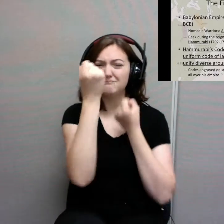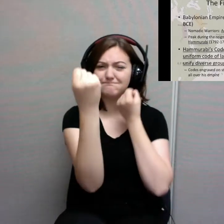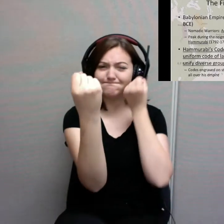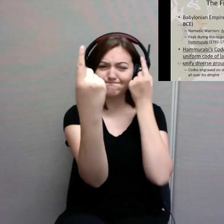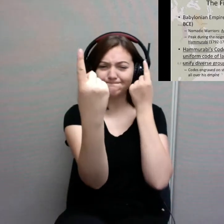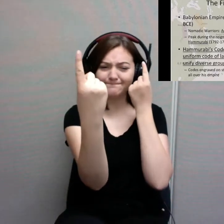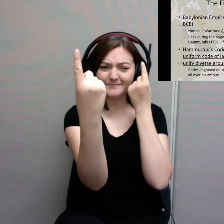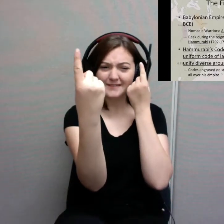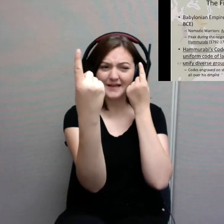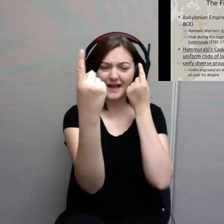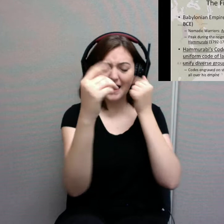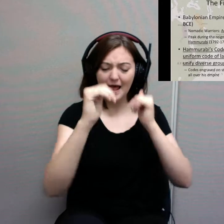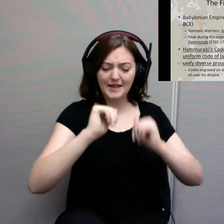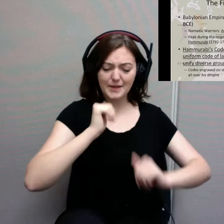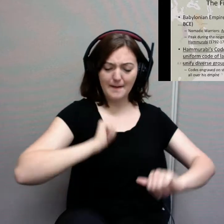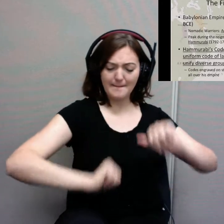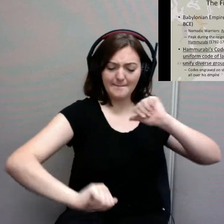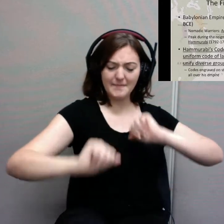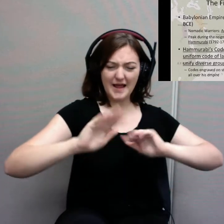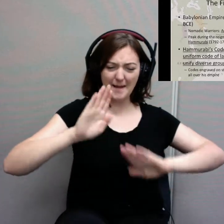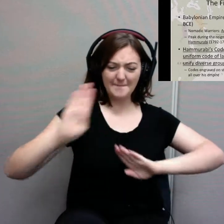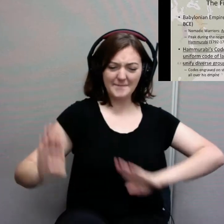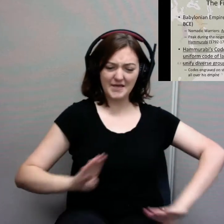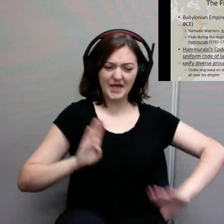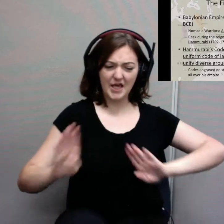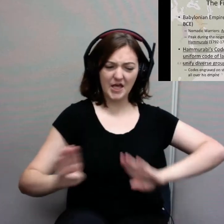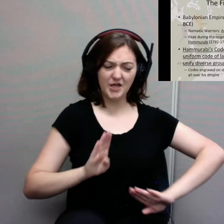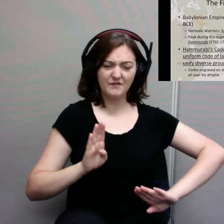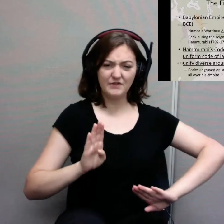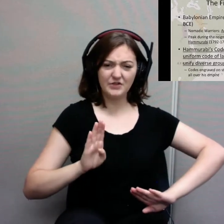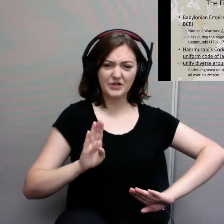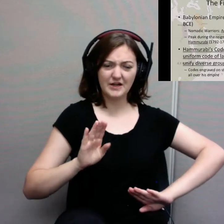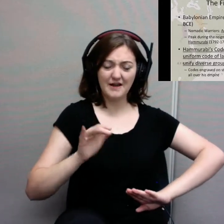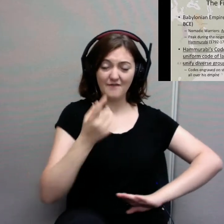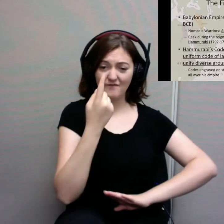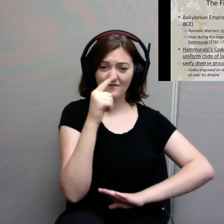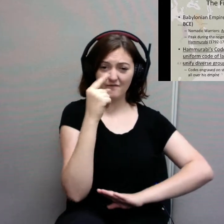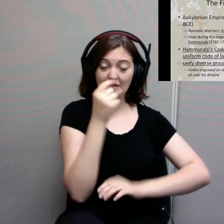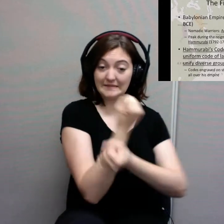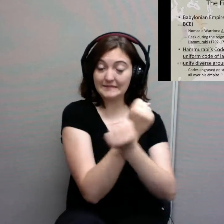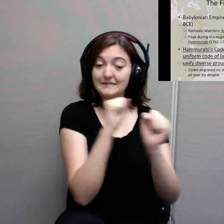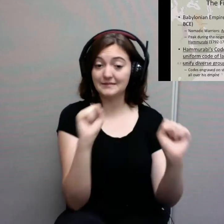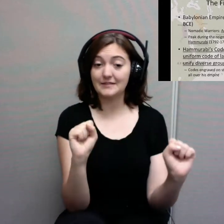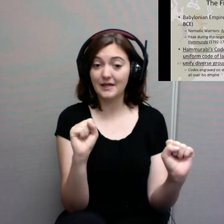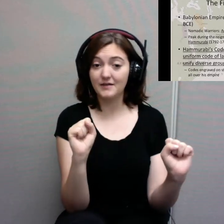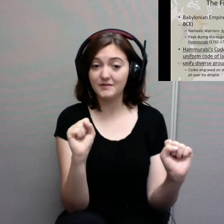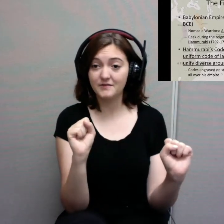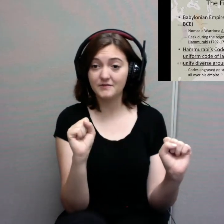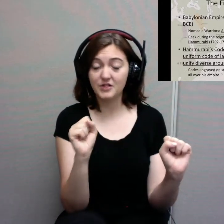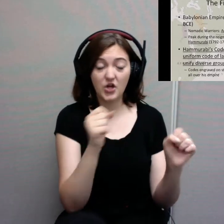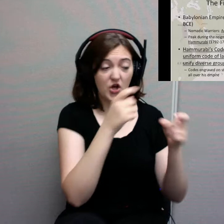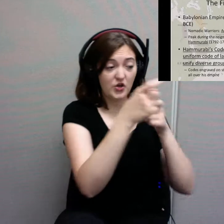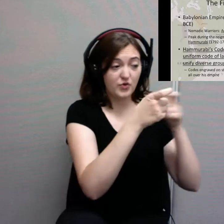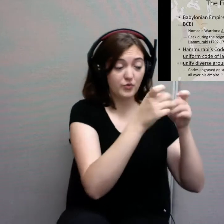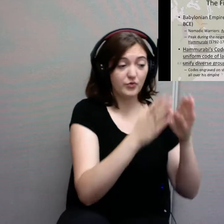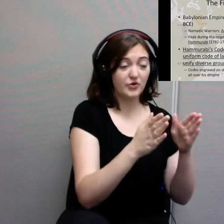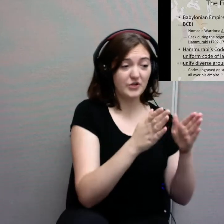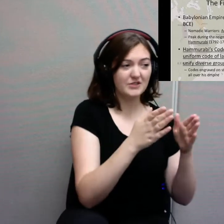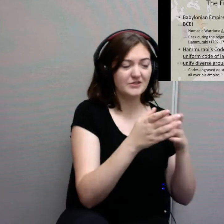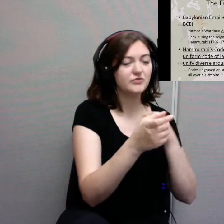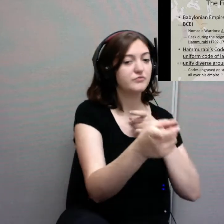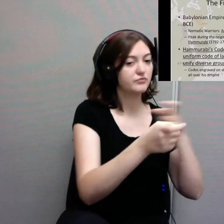for people to be safe and for the rulers to have control over the people. Now, it's interesting that he